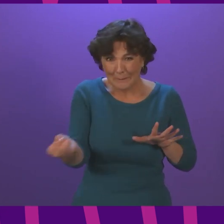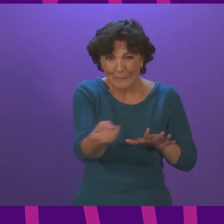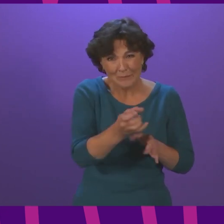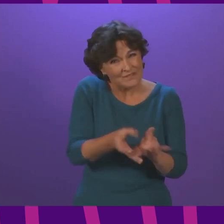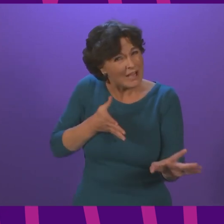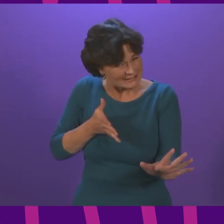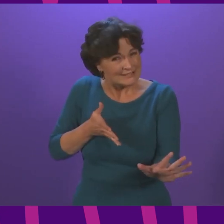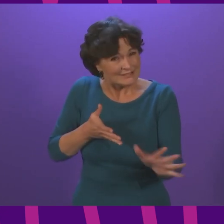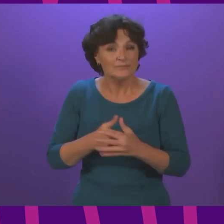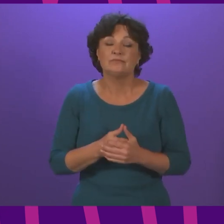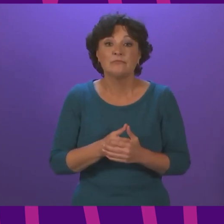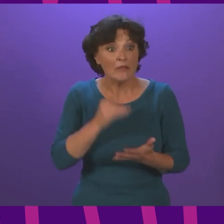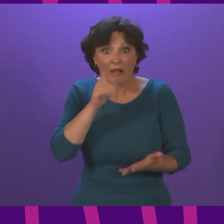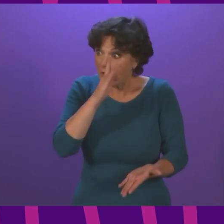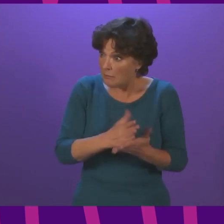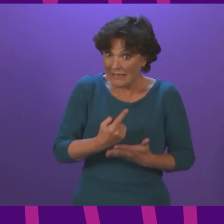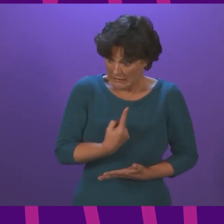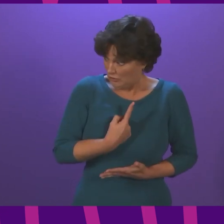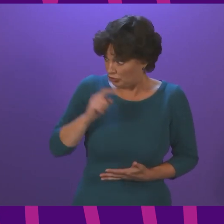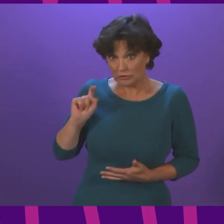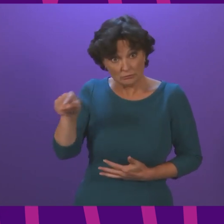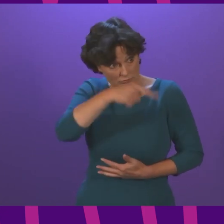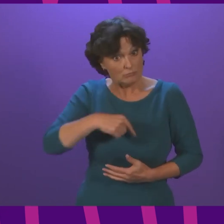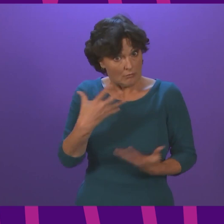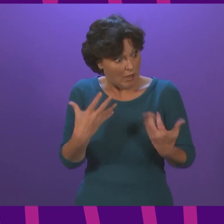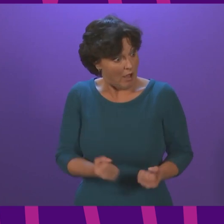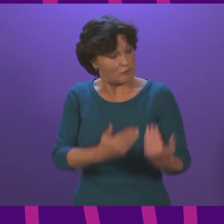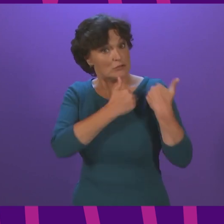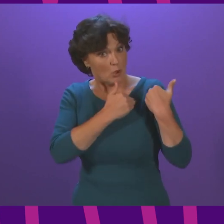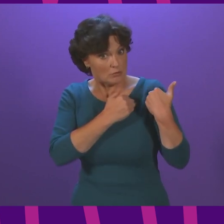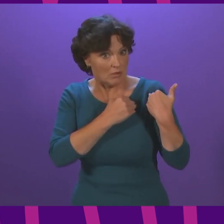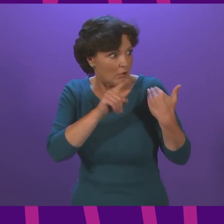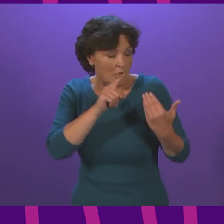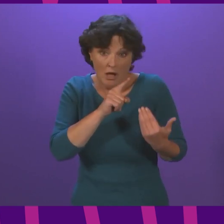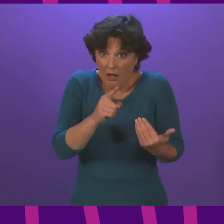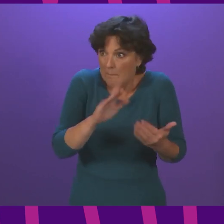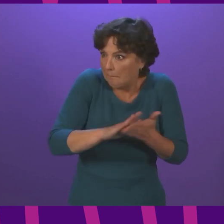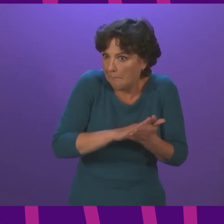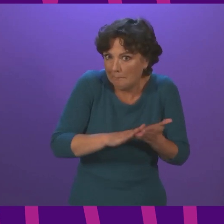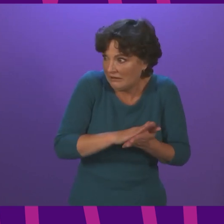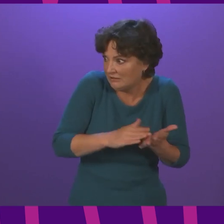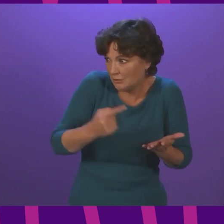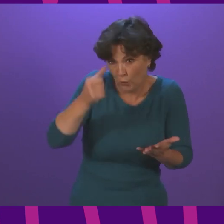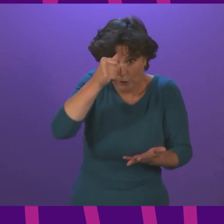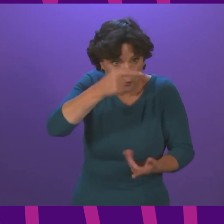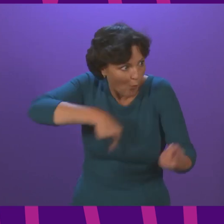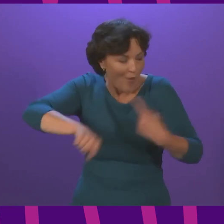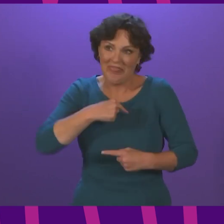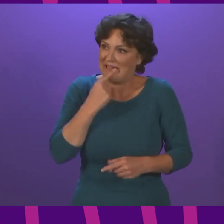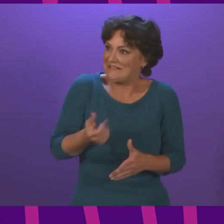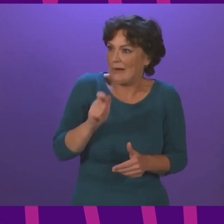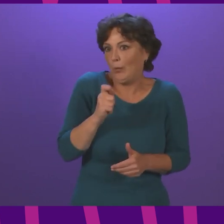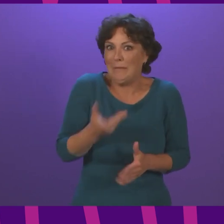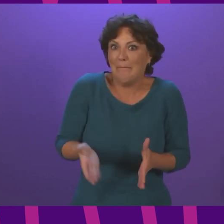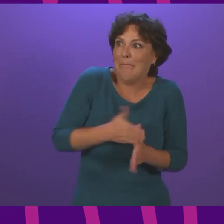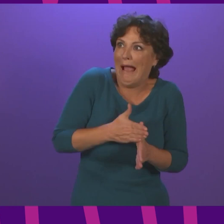If we all do this, notwithstanding the welcome fact that we are all living lives that are much more normal than was the